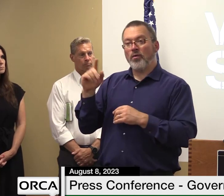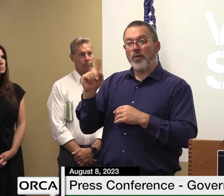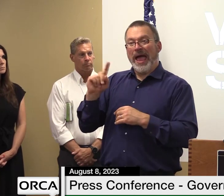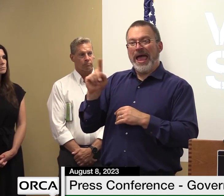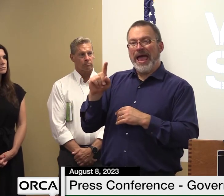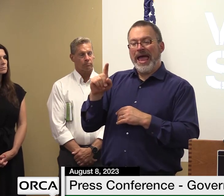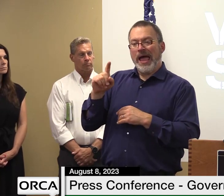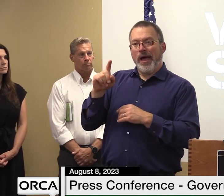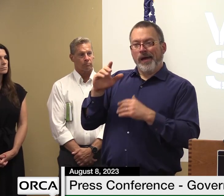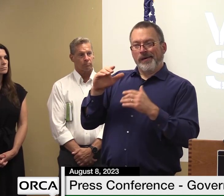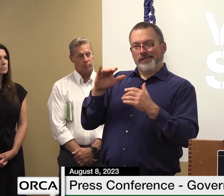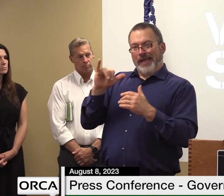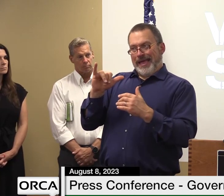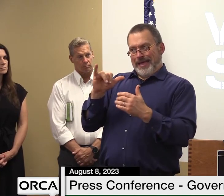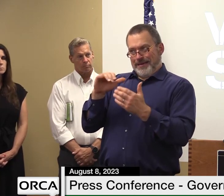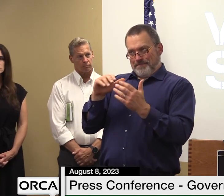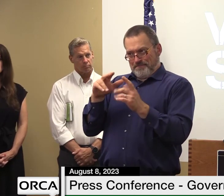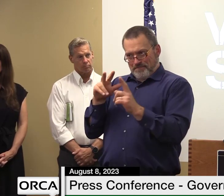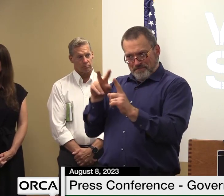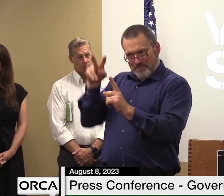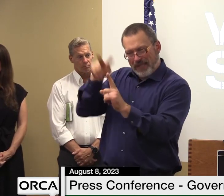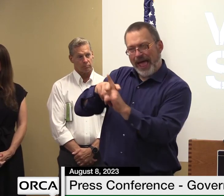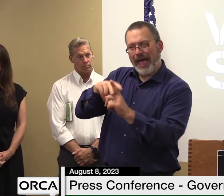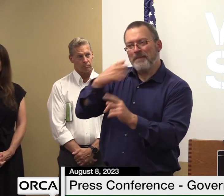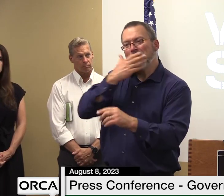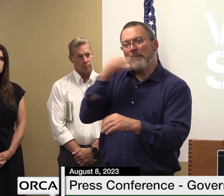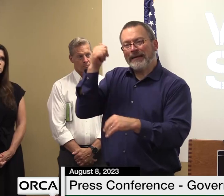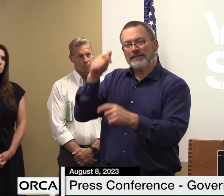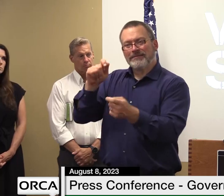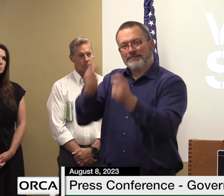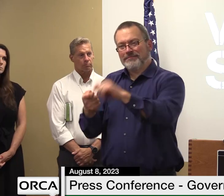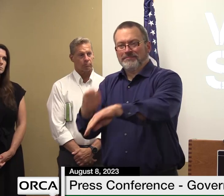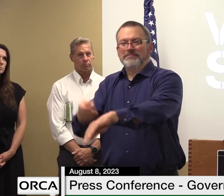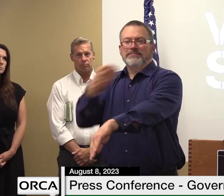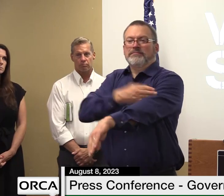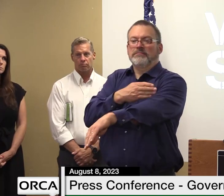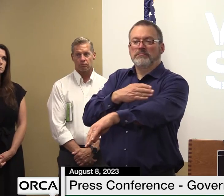in ways to to address two things at once